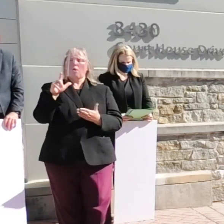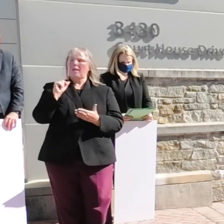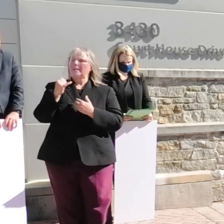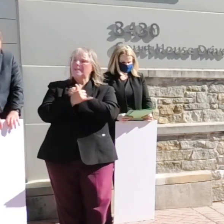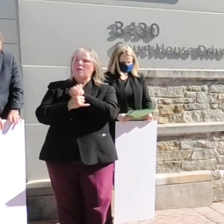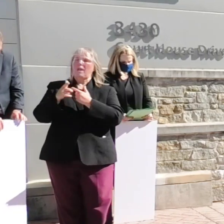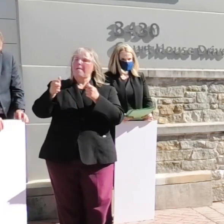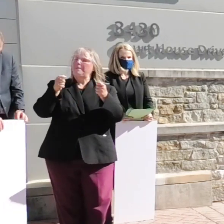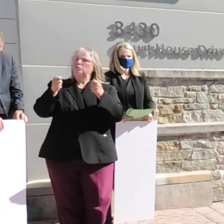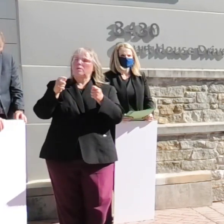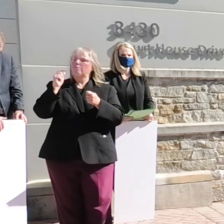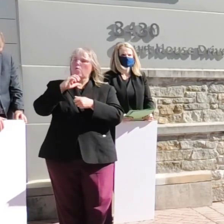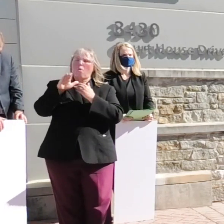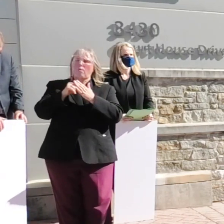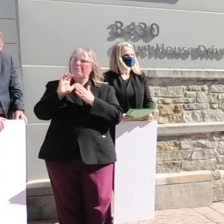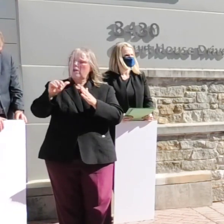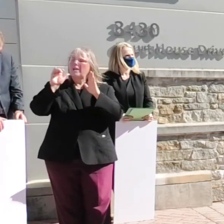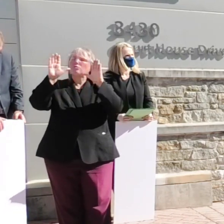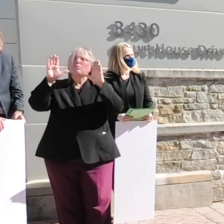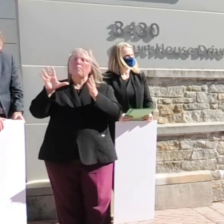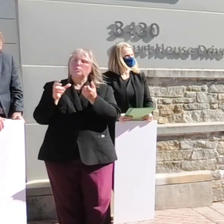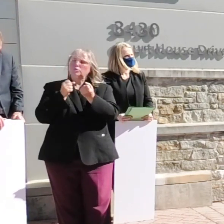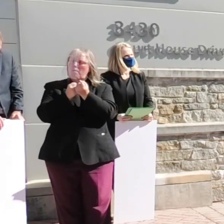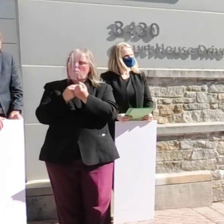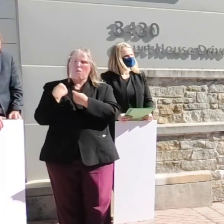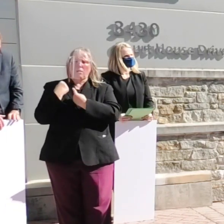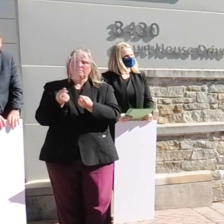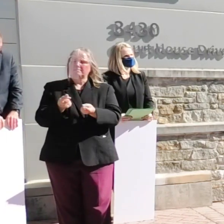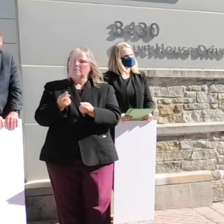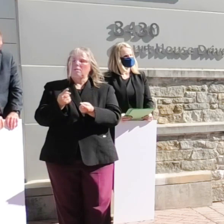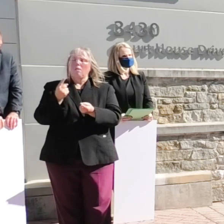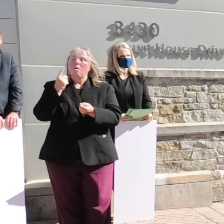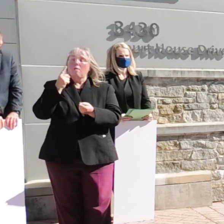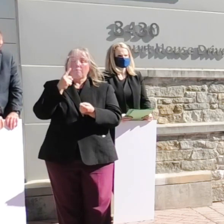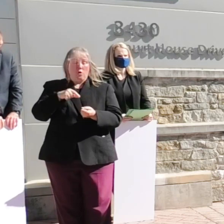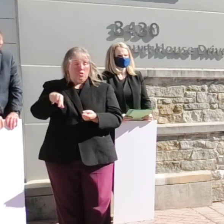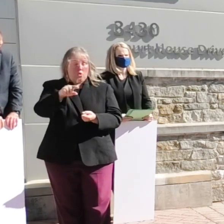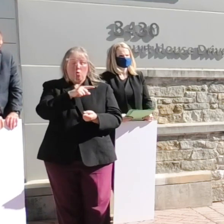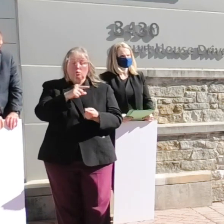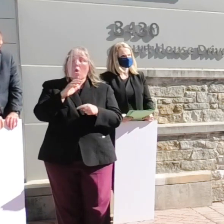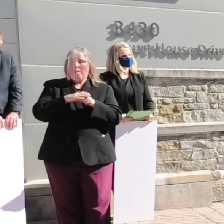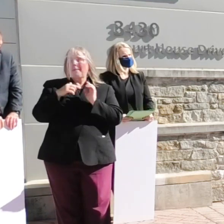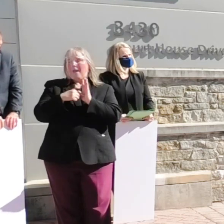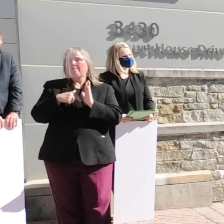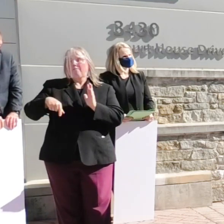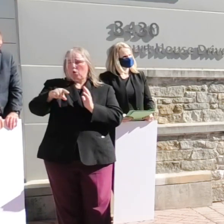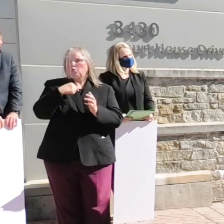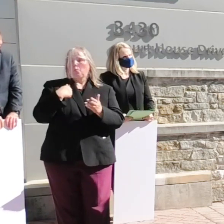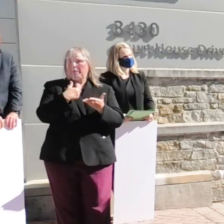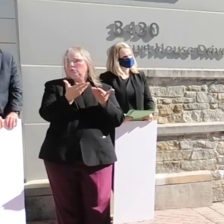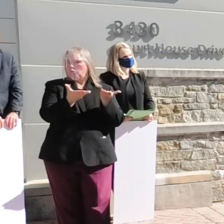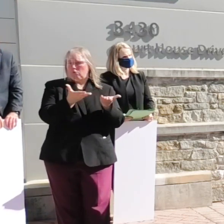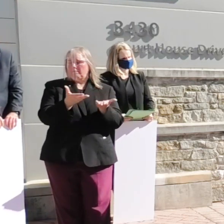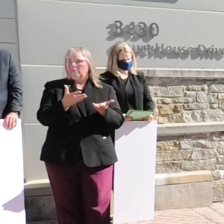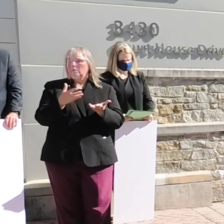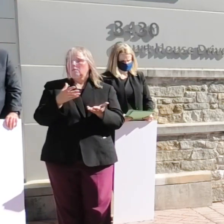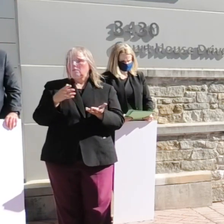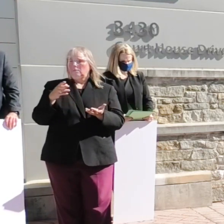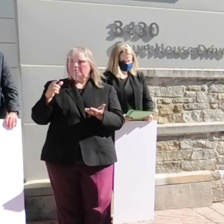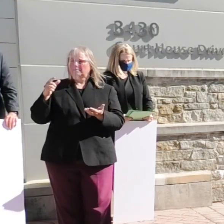administration for all of their incredible support for those on behalf of those we serve they've been